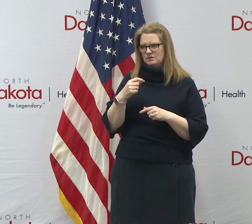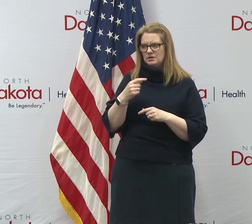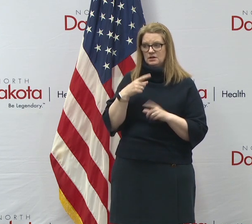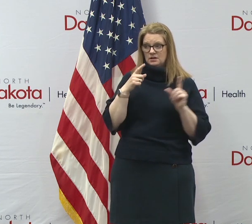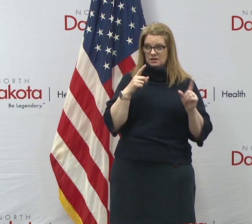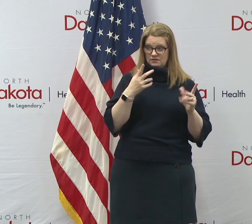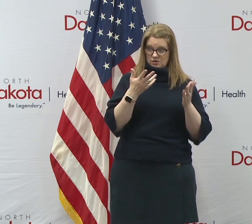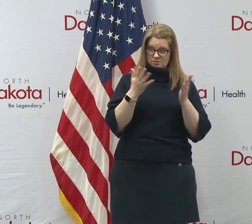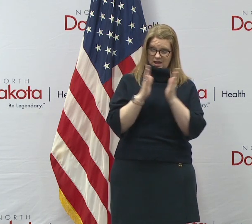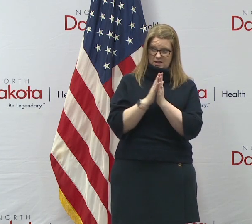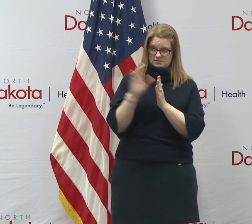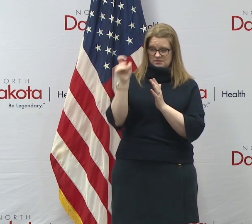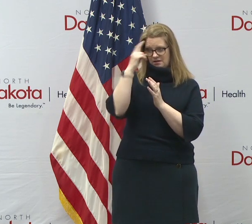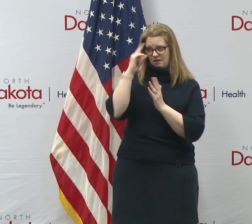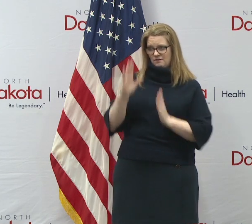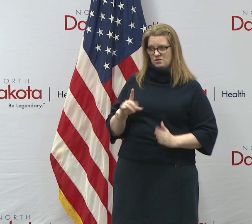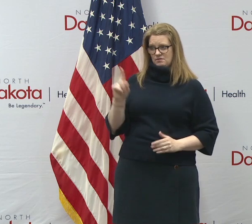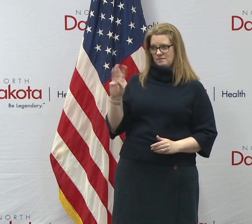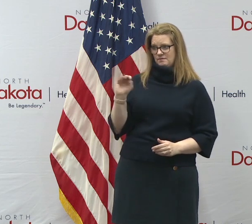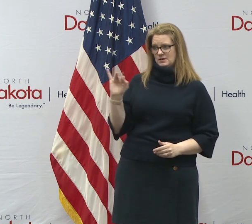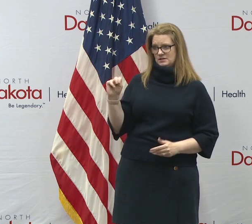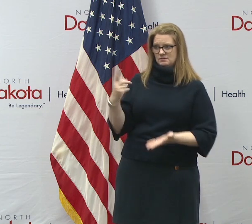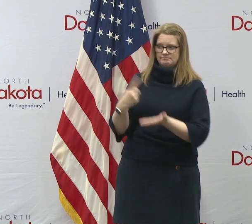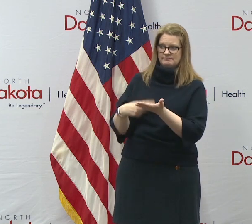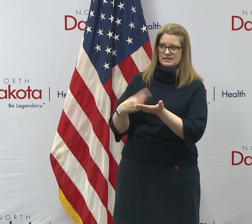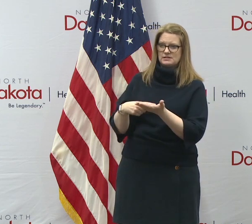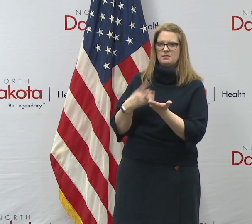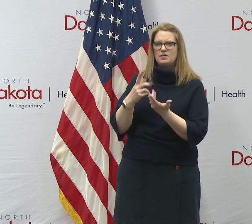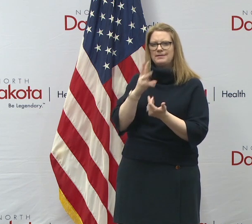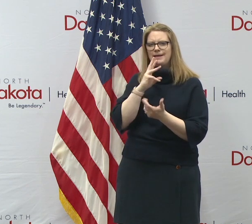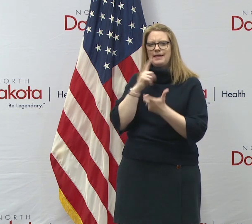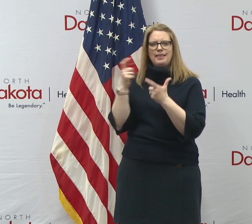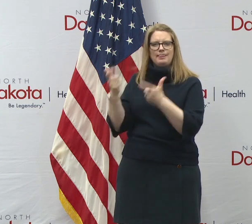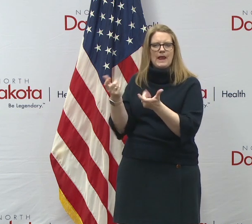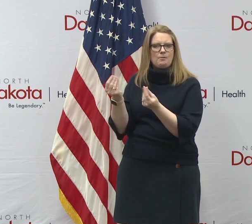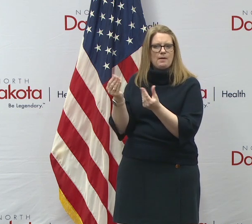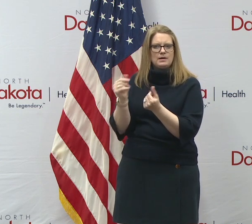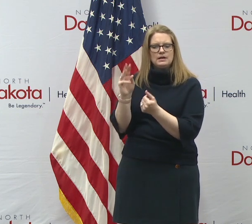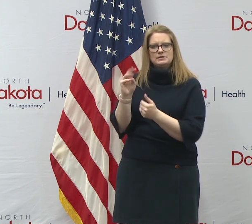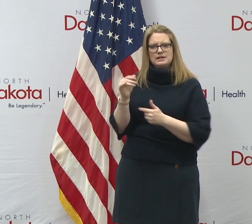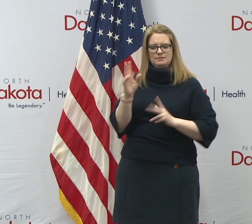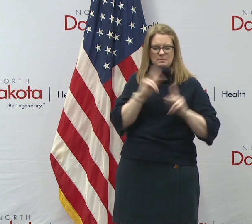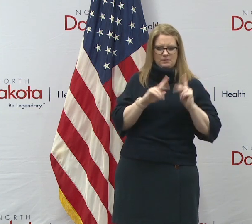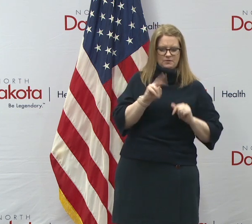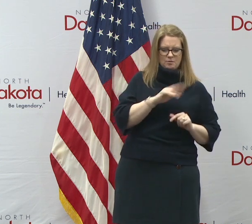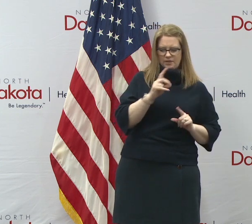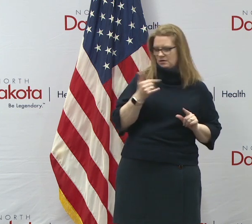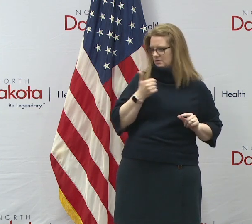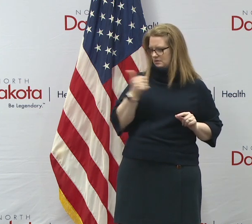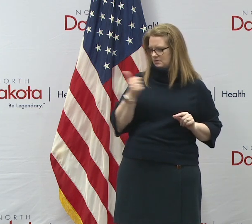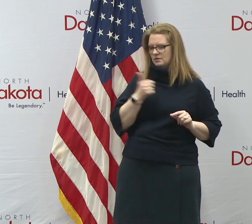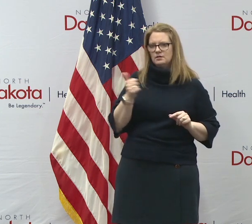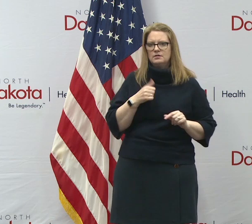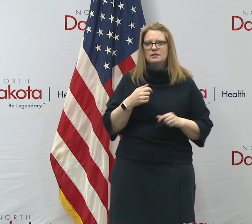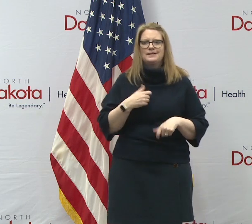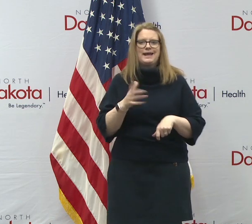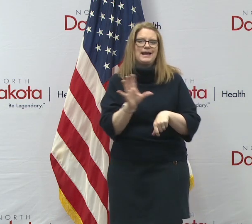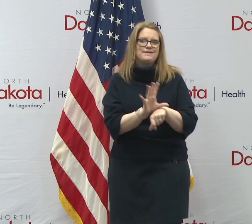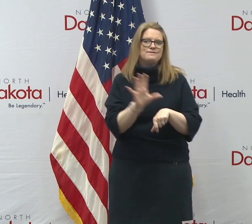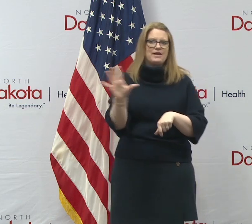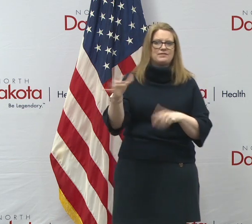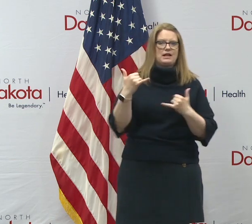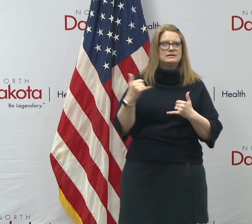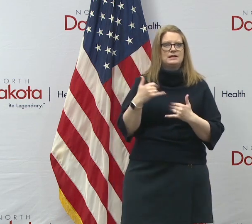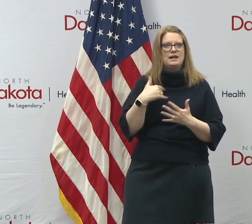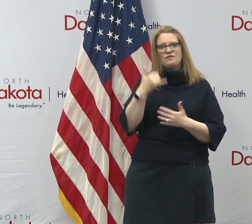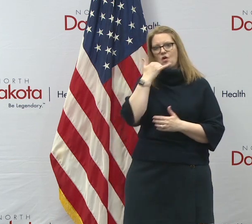about this and, um, what are your thoughts on this issue? Well, I've got a call with the Governor Walz at five o'clock today,